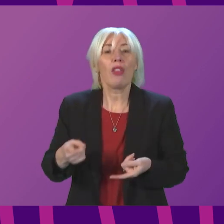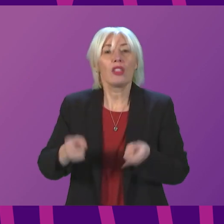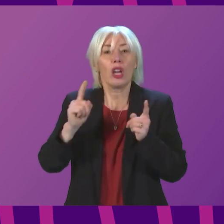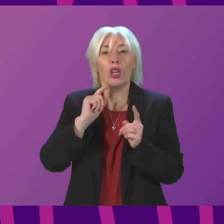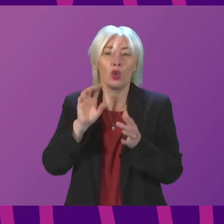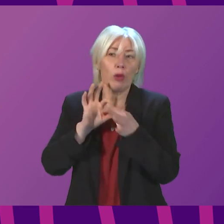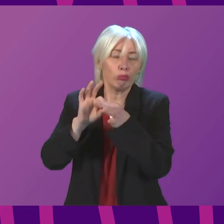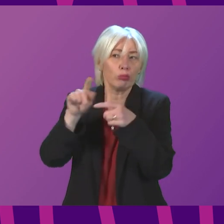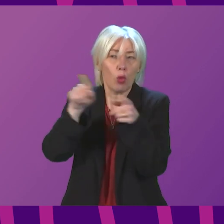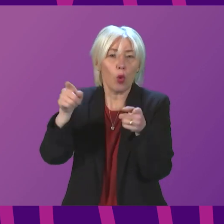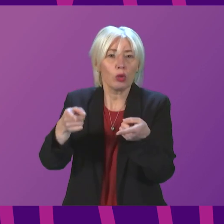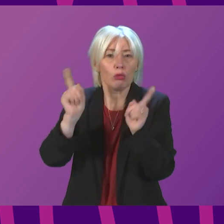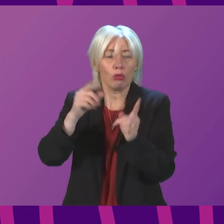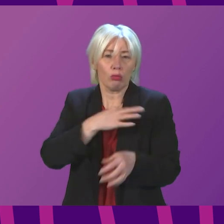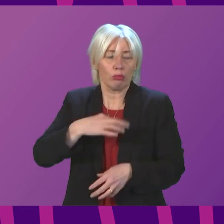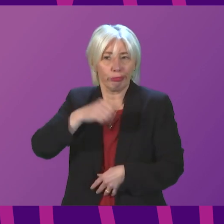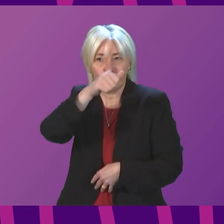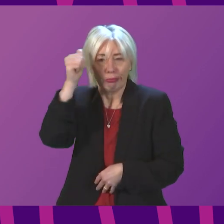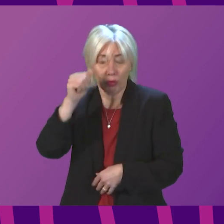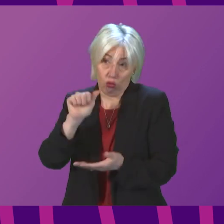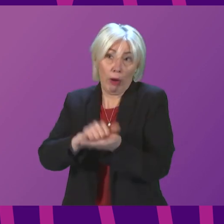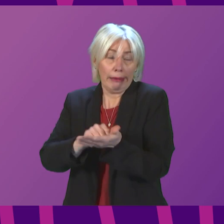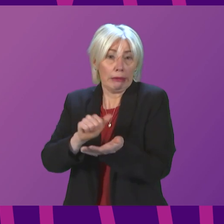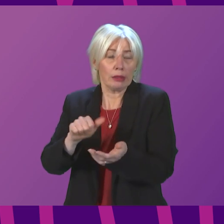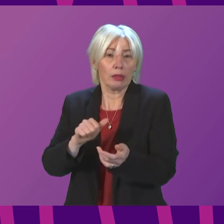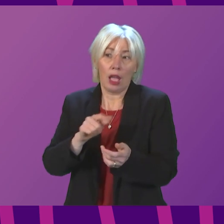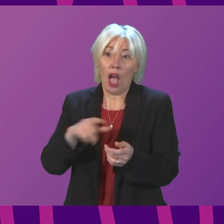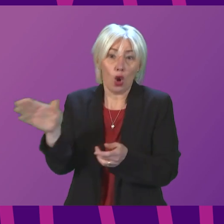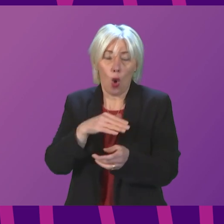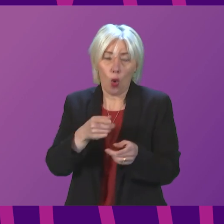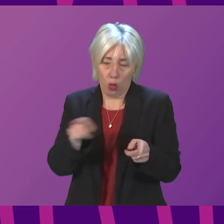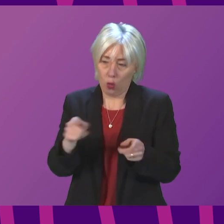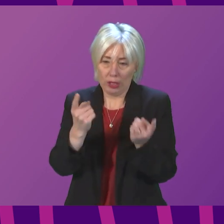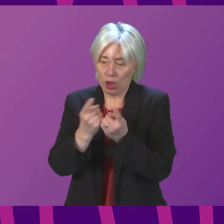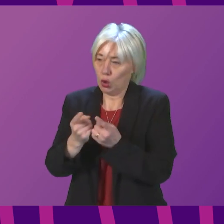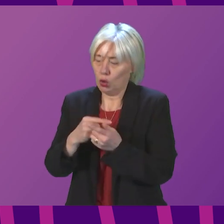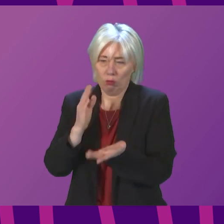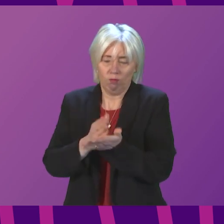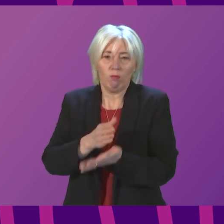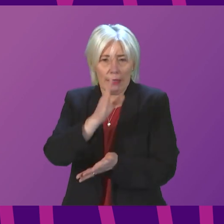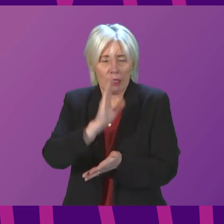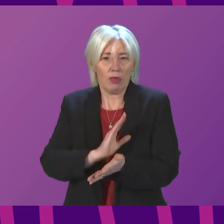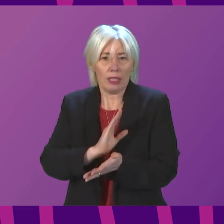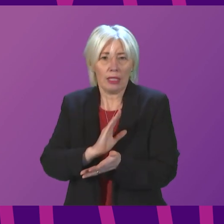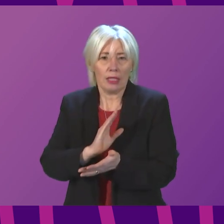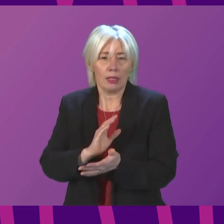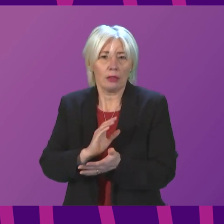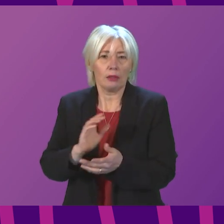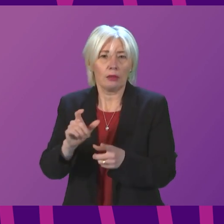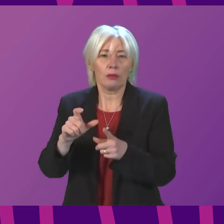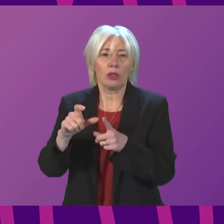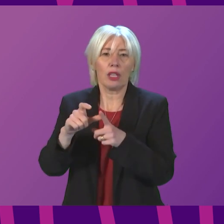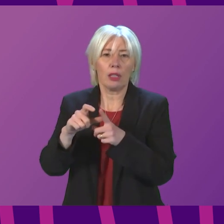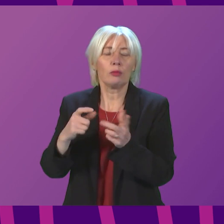clinicians as is right and proper, and we will continue to treat all of these matters with the utmost seriousness. Douglas Ross.